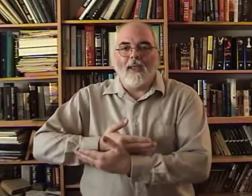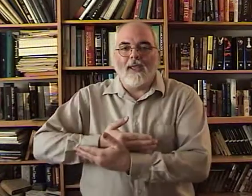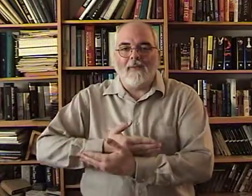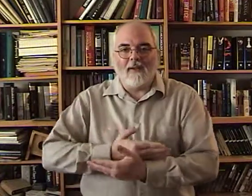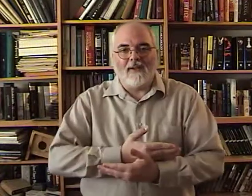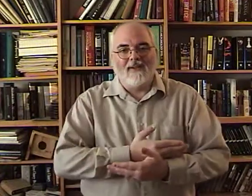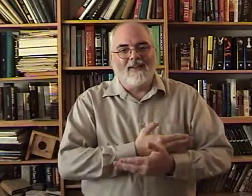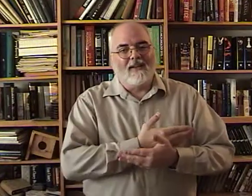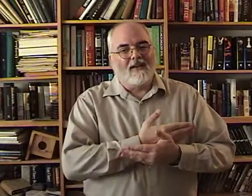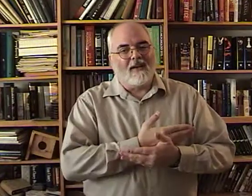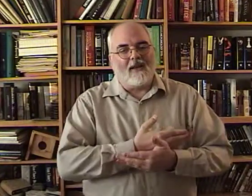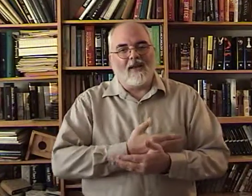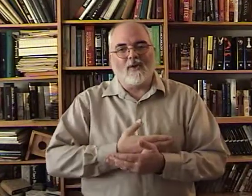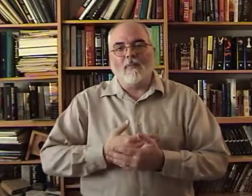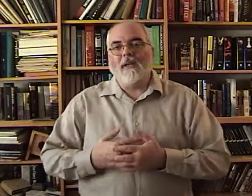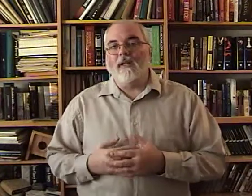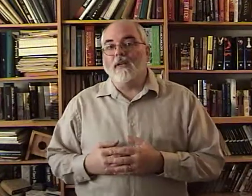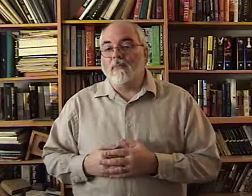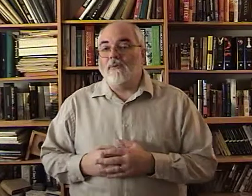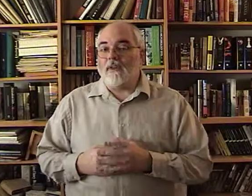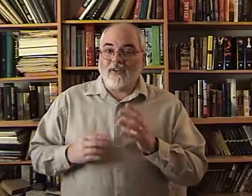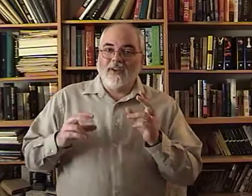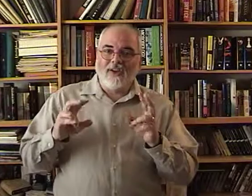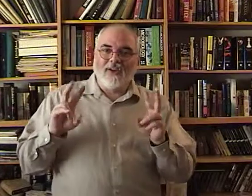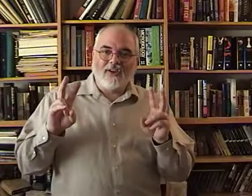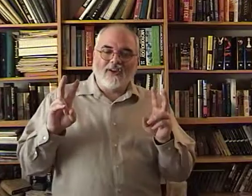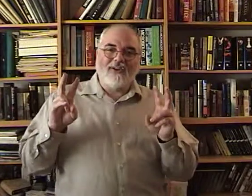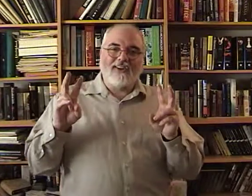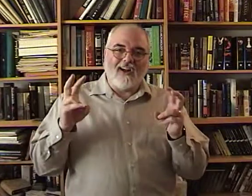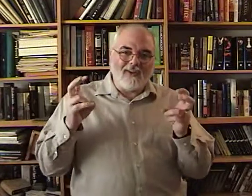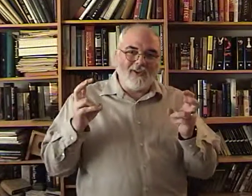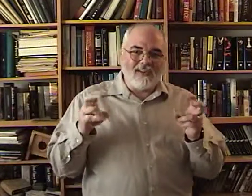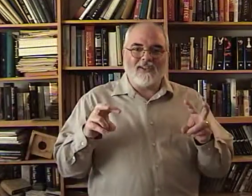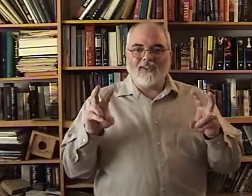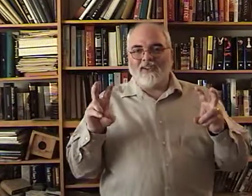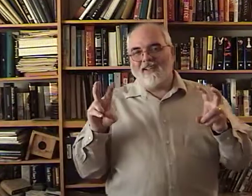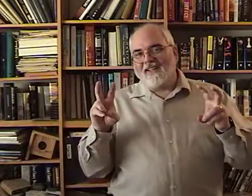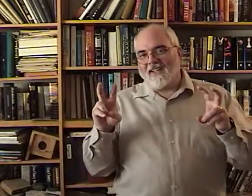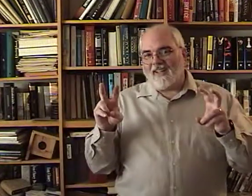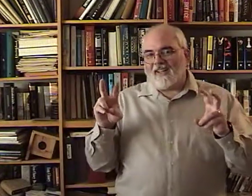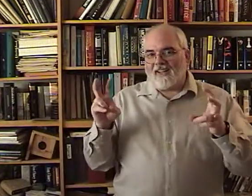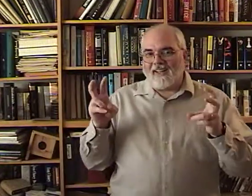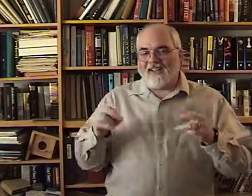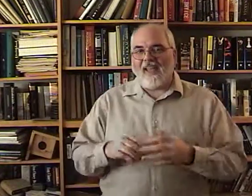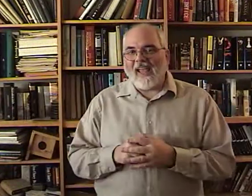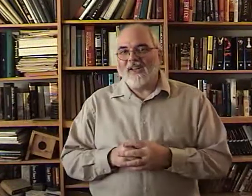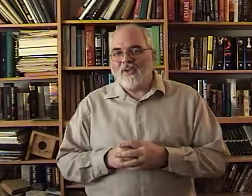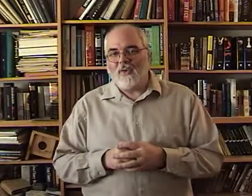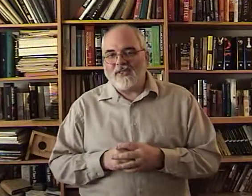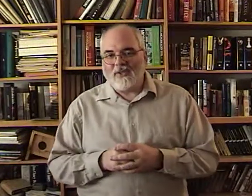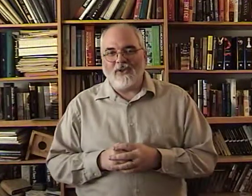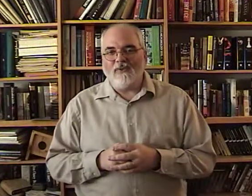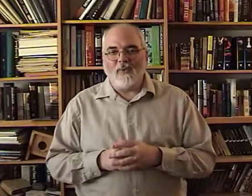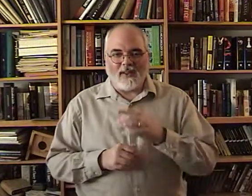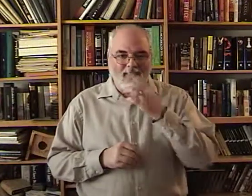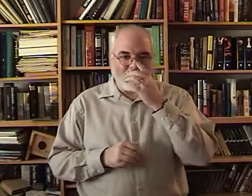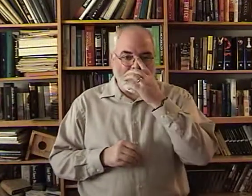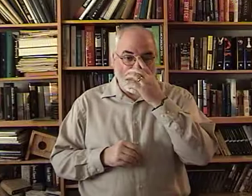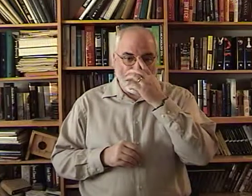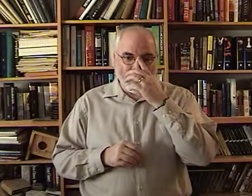Baby. And that's going to be a little bit of a. Tongue twister. A hand twister. If you want to think of it that way.